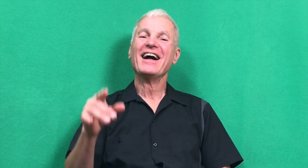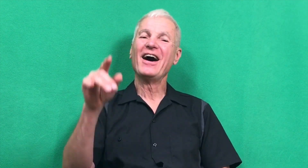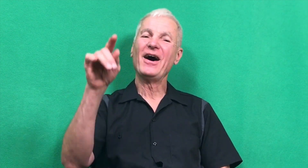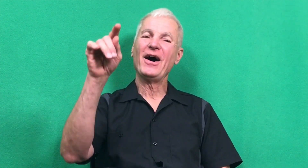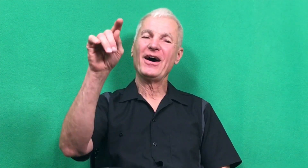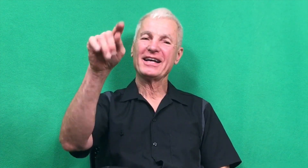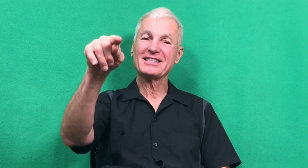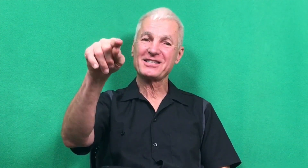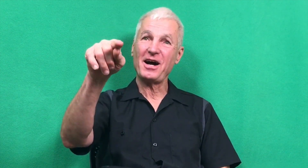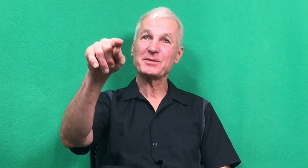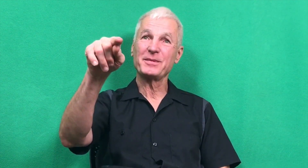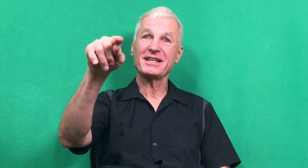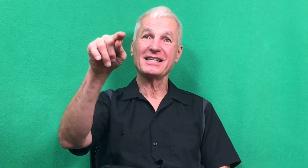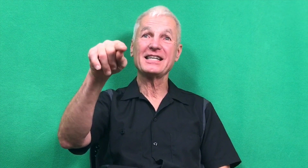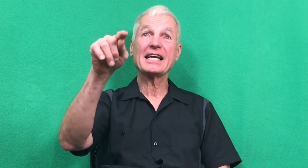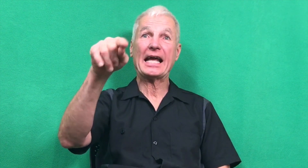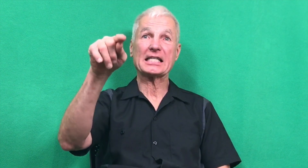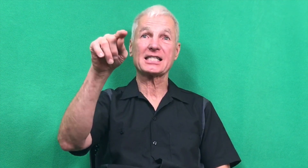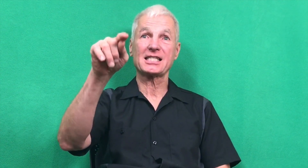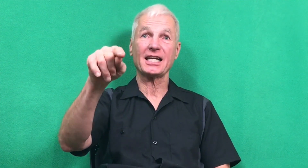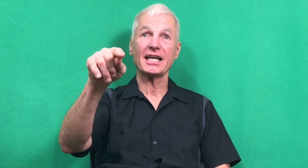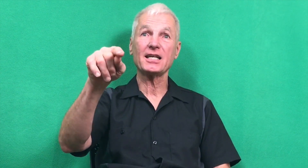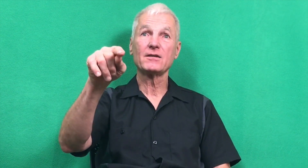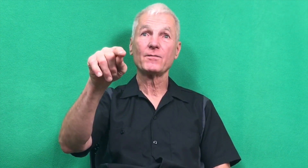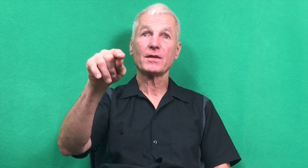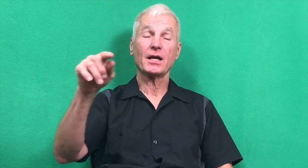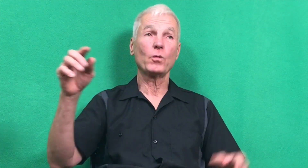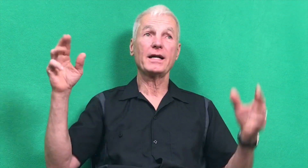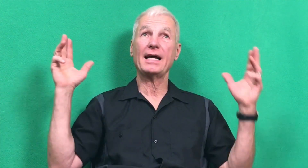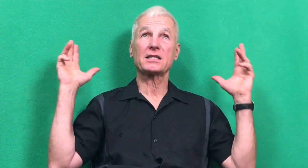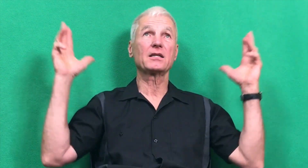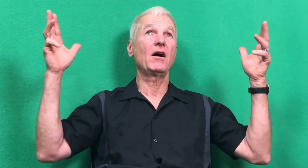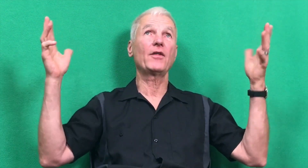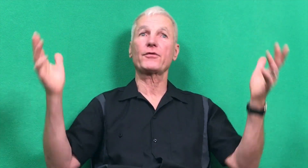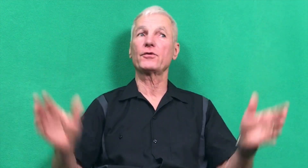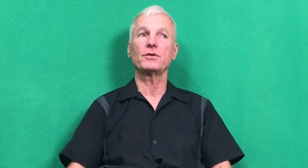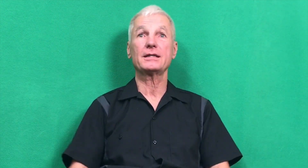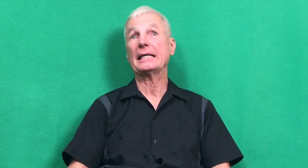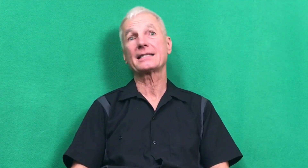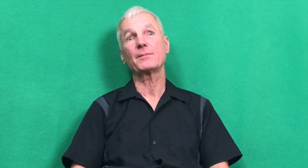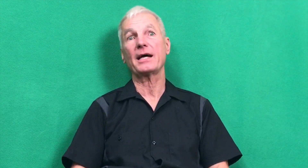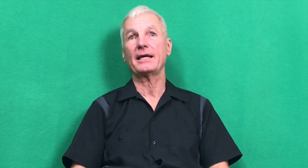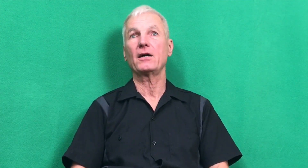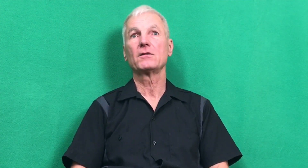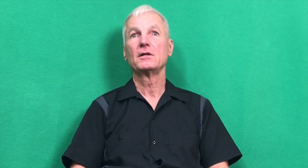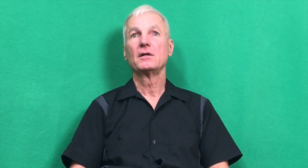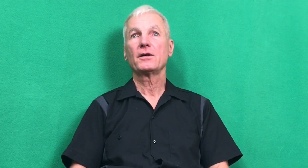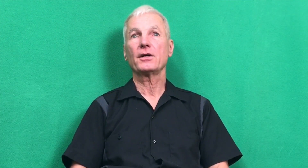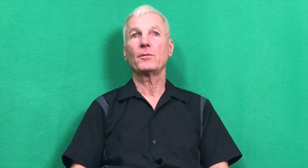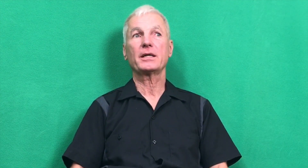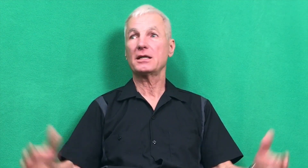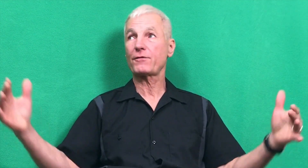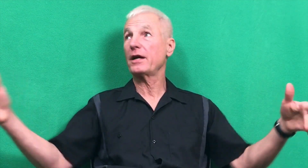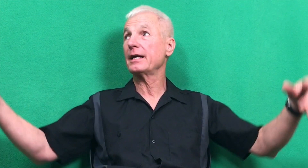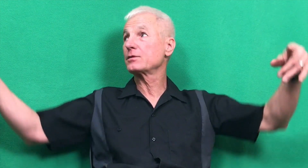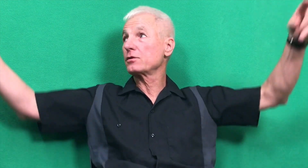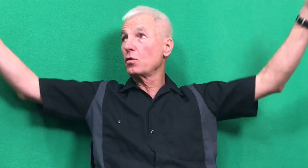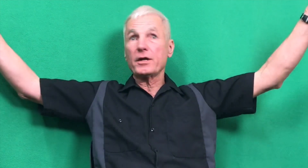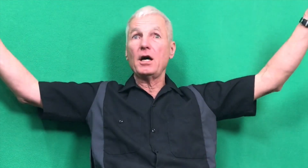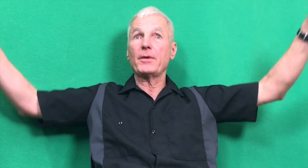There's, he stops because he can't see. And we'd actually gone through, it seemed like hell. You know, because flames are going up